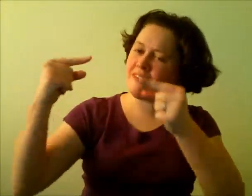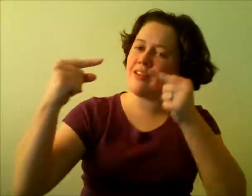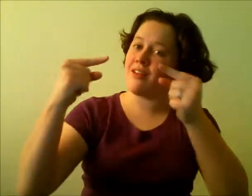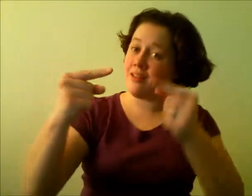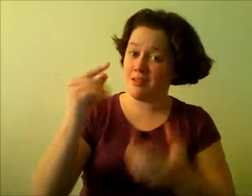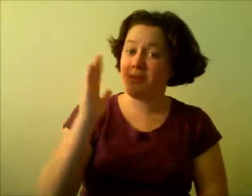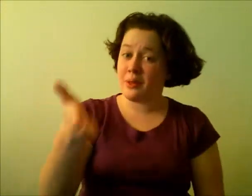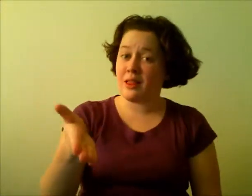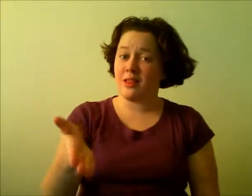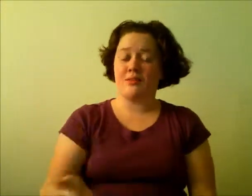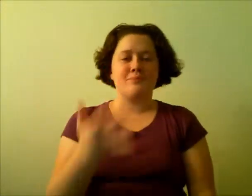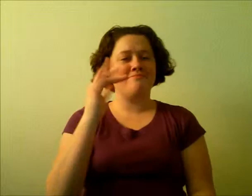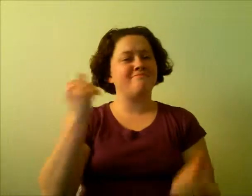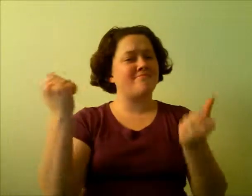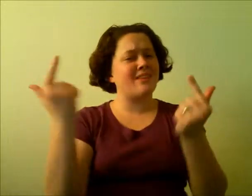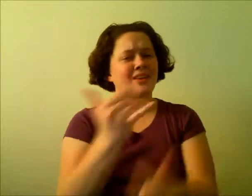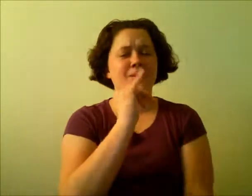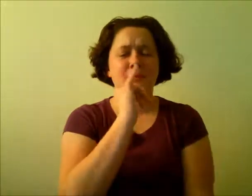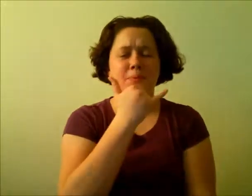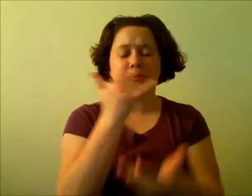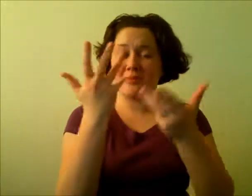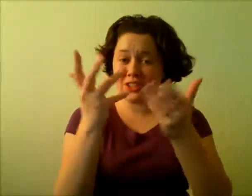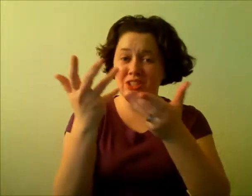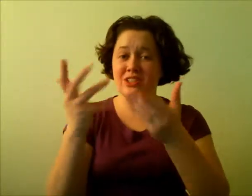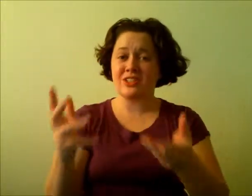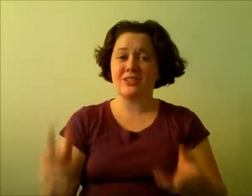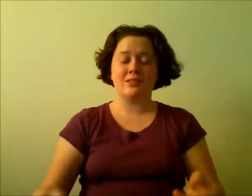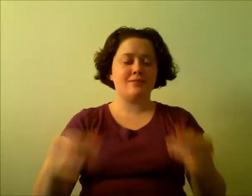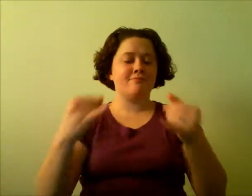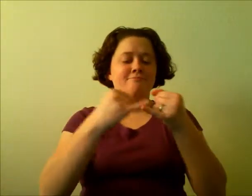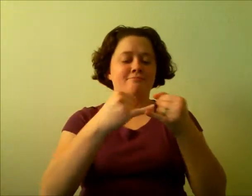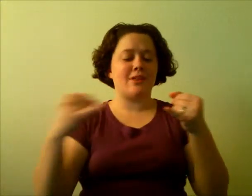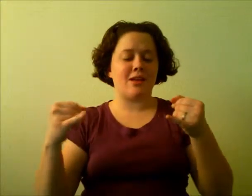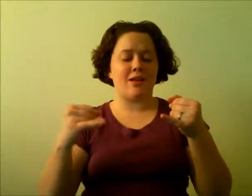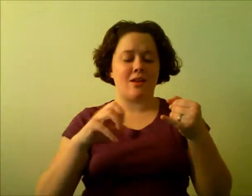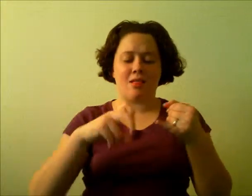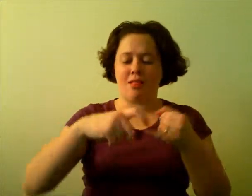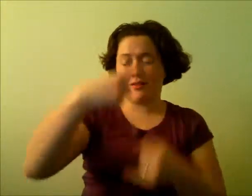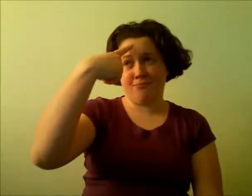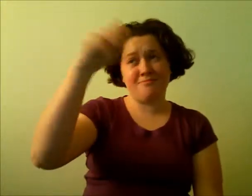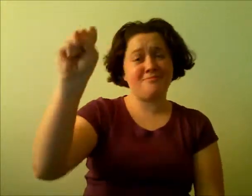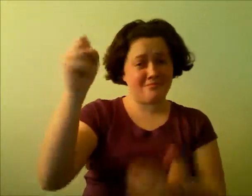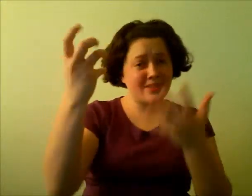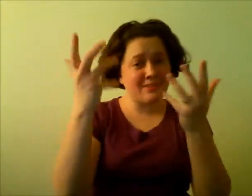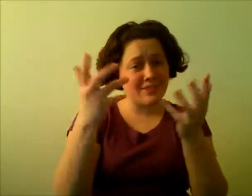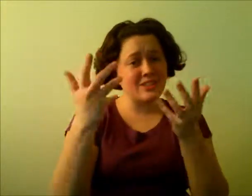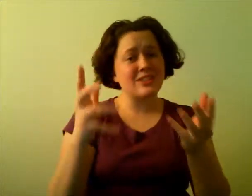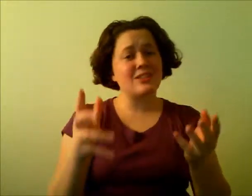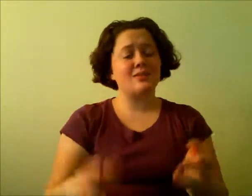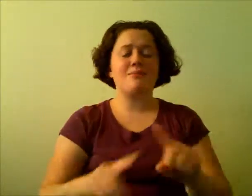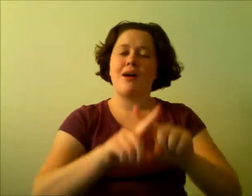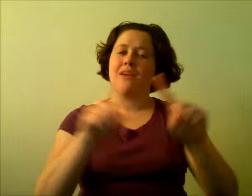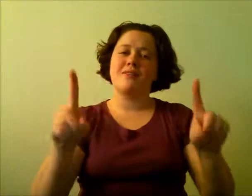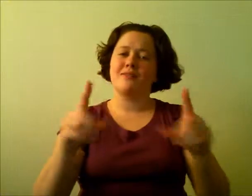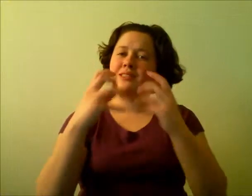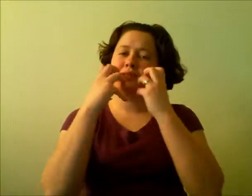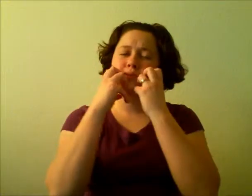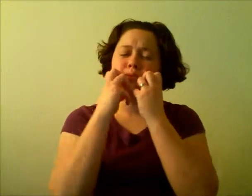fight, y'all Cause we all make mistakes sometimes And we've all stepped across that line But nothing sweeter than the day